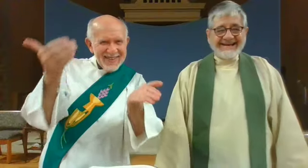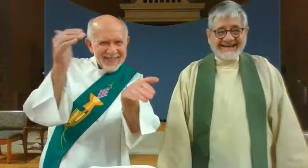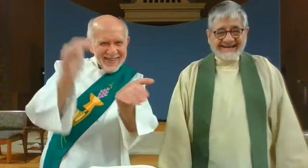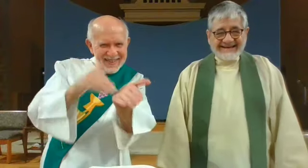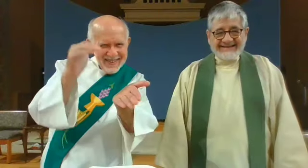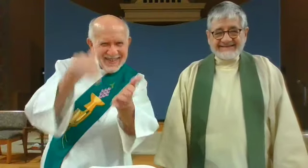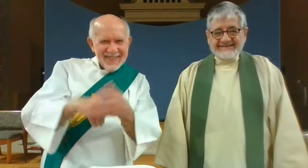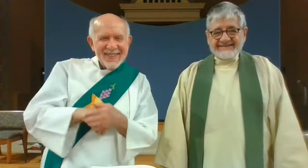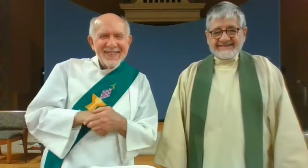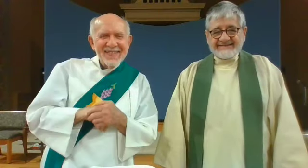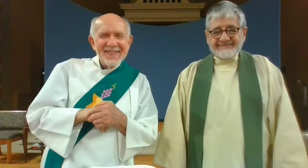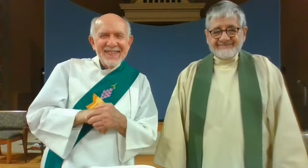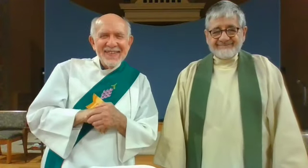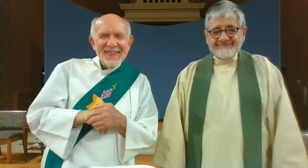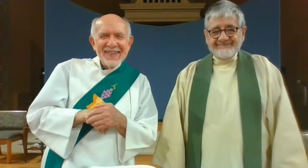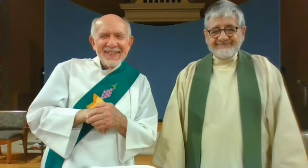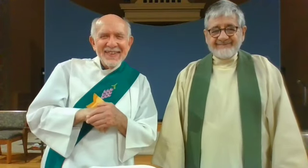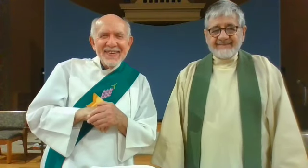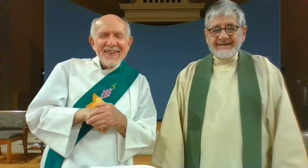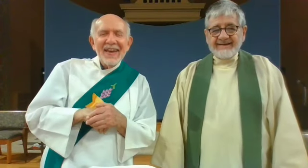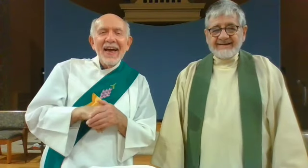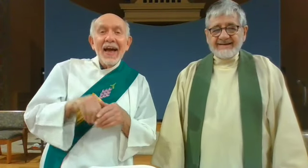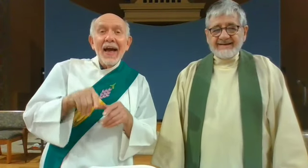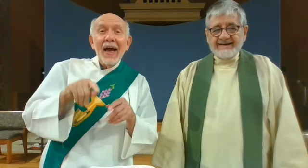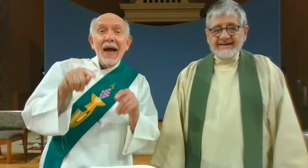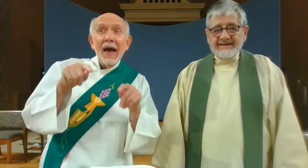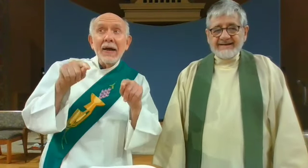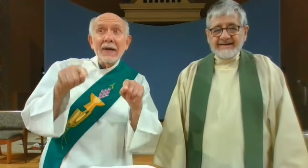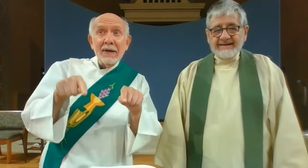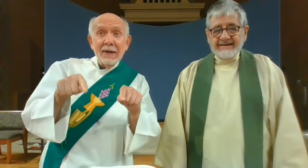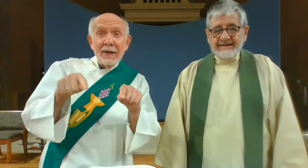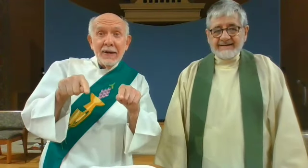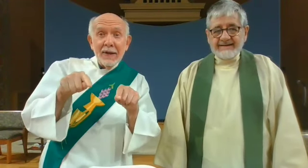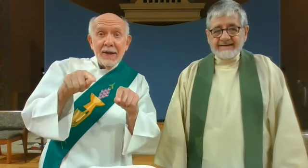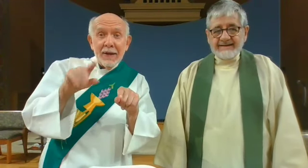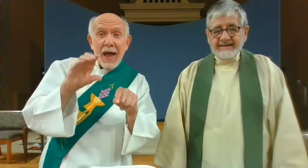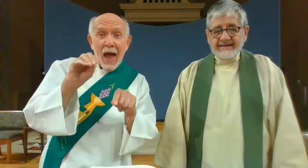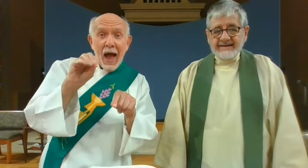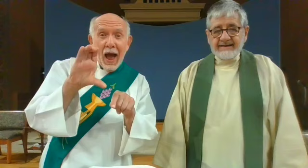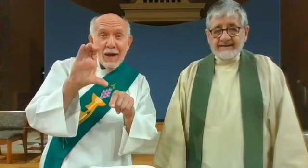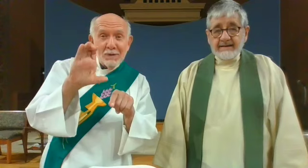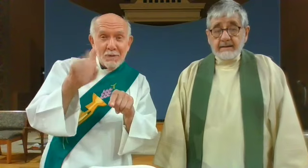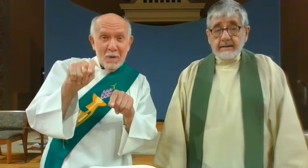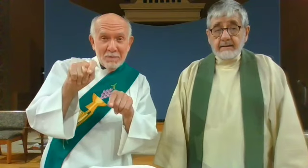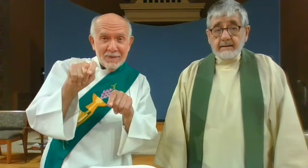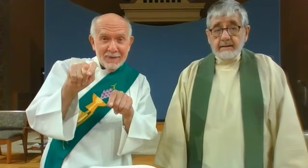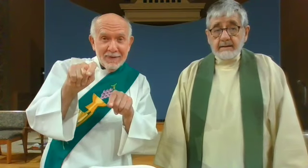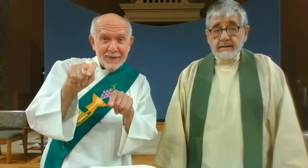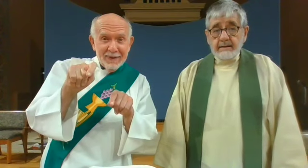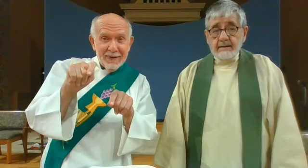it is October